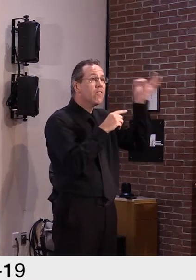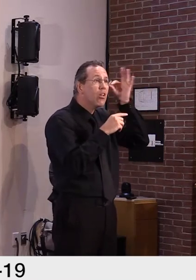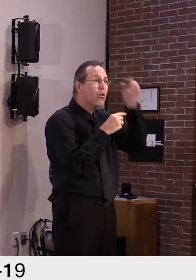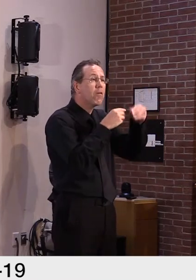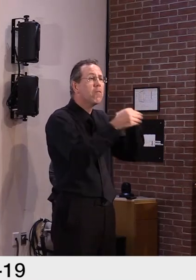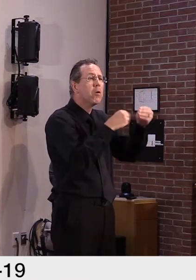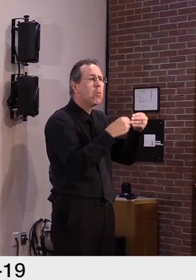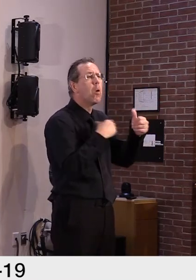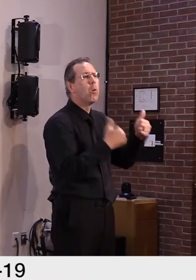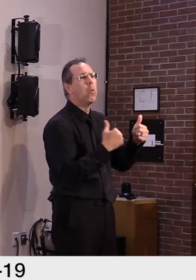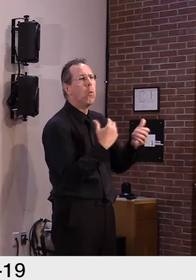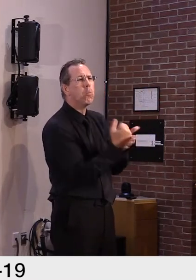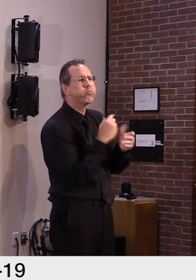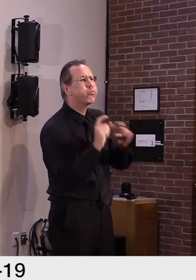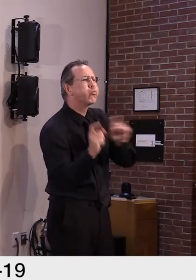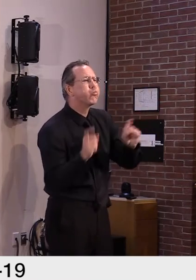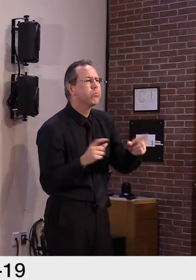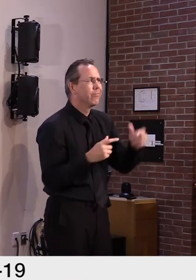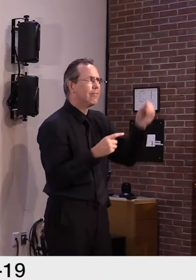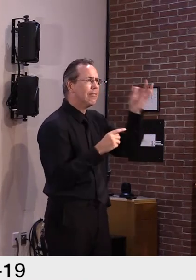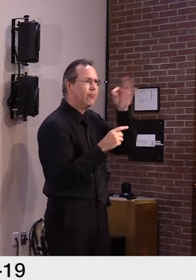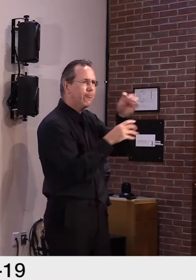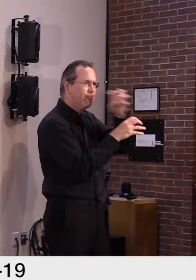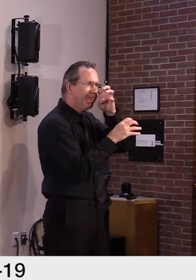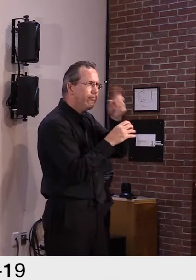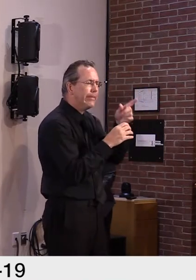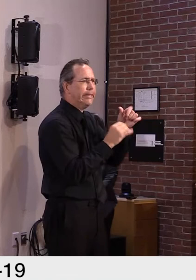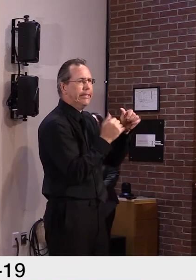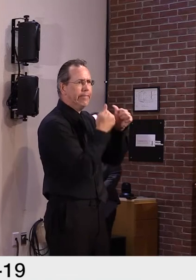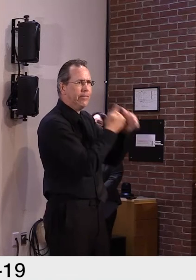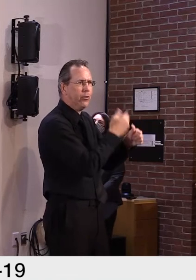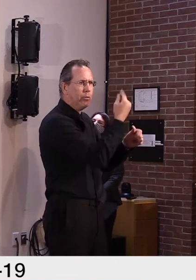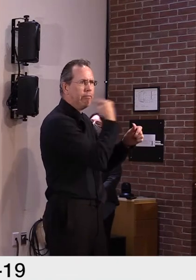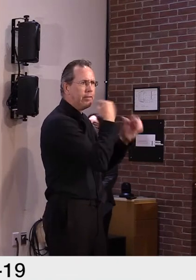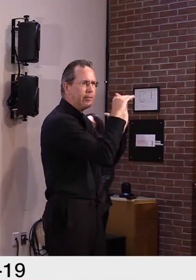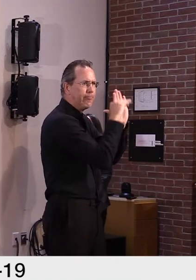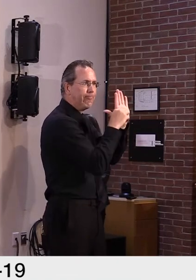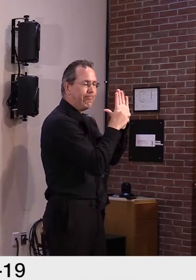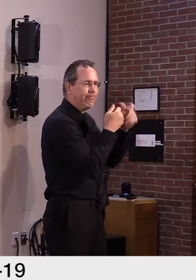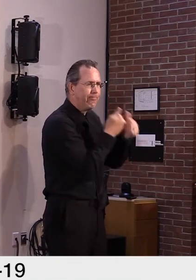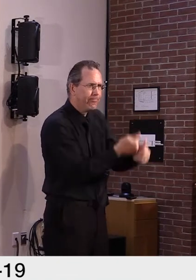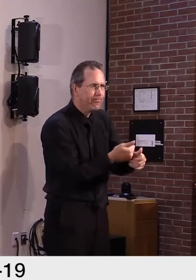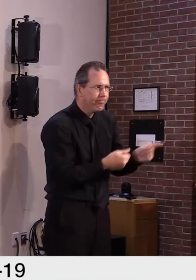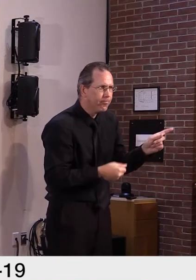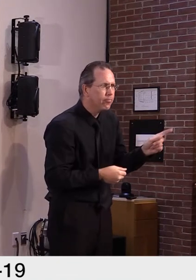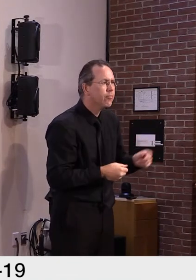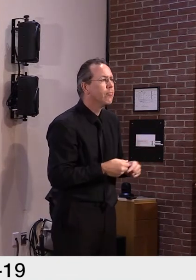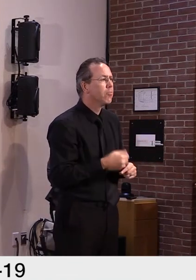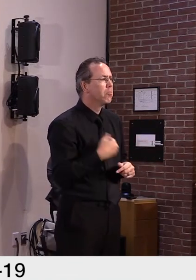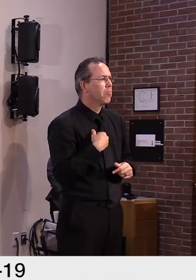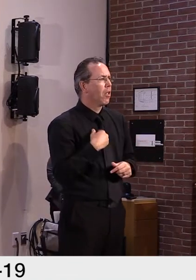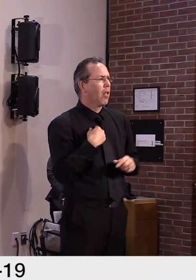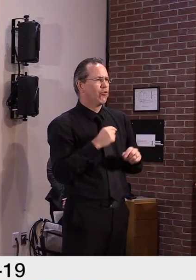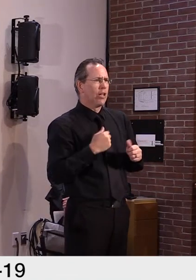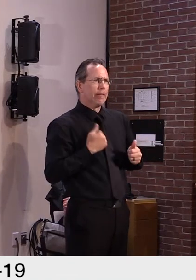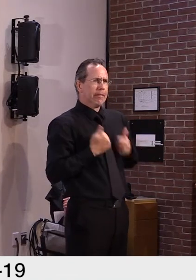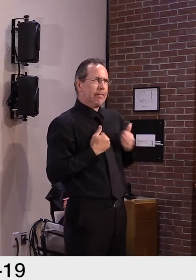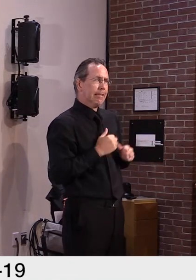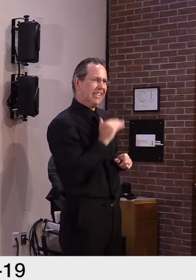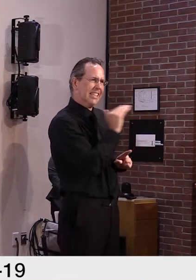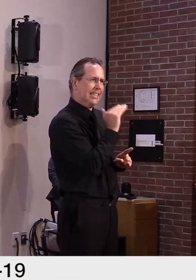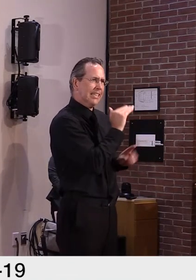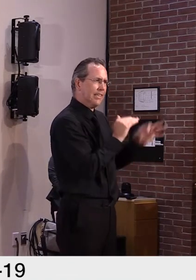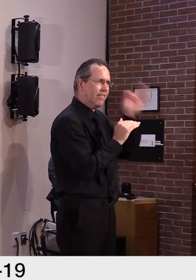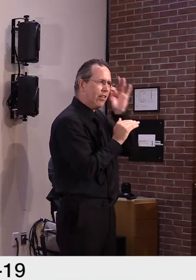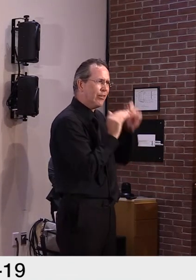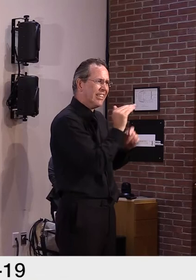conversations with the congressional delegation, Senator Leahy and Senator Sanders and Congressman Welch. Uh, I,